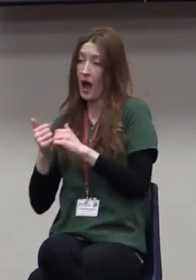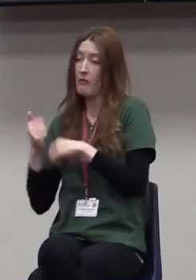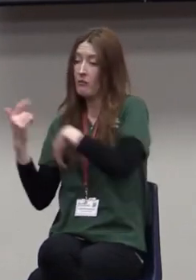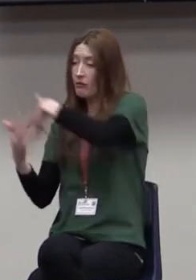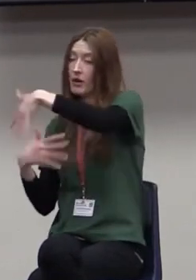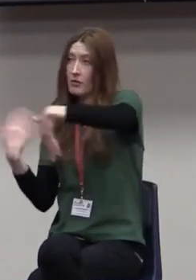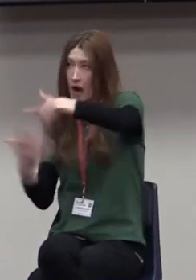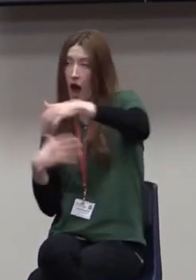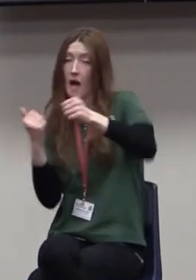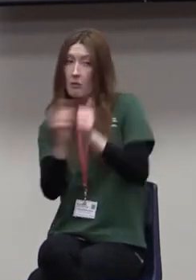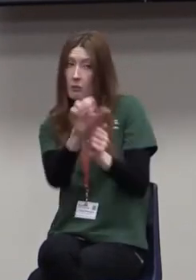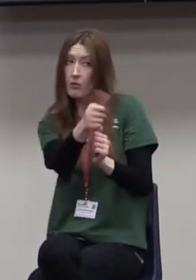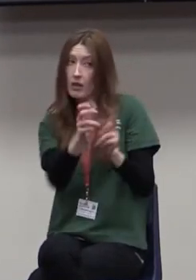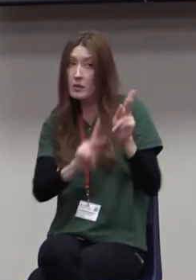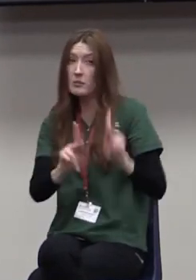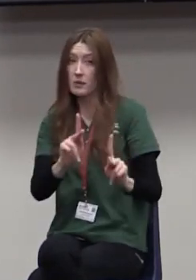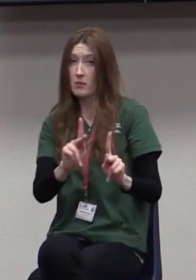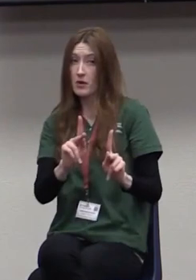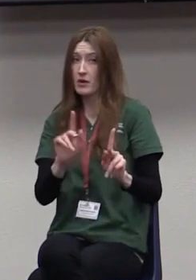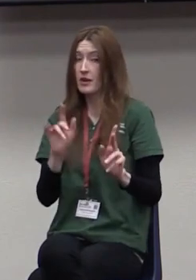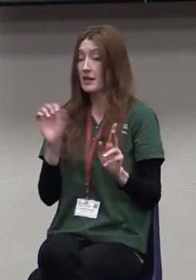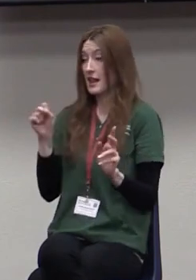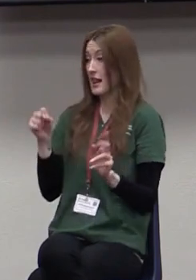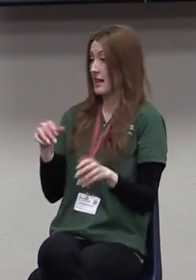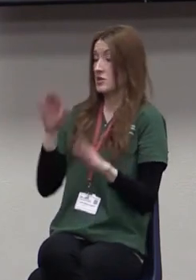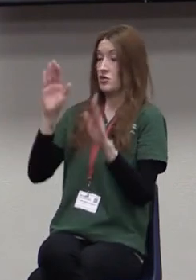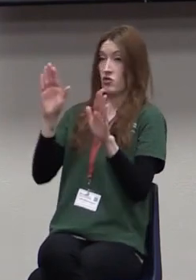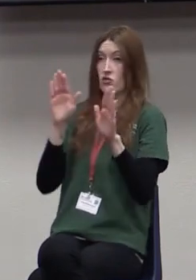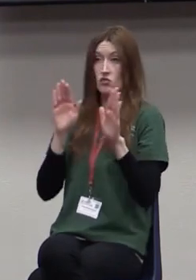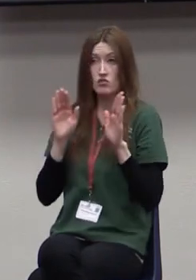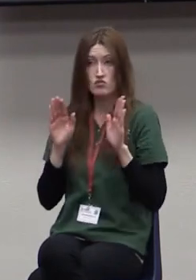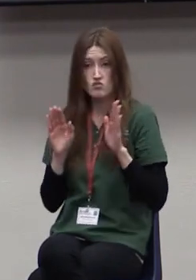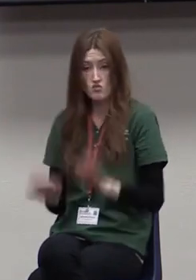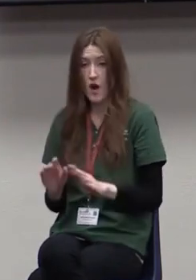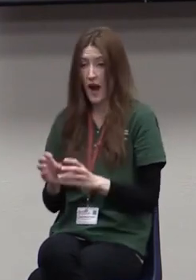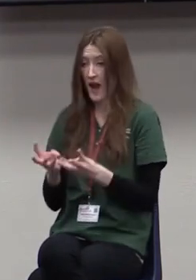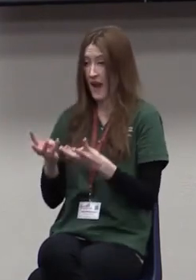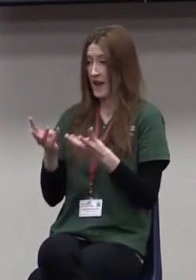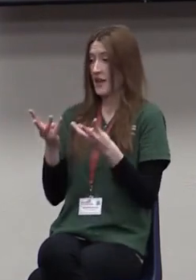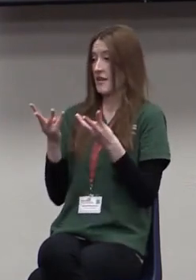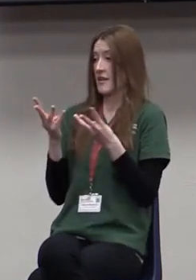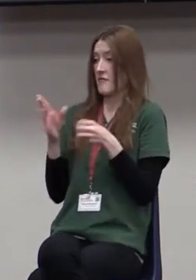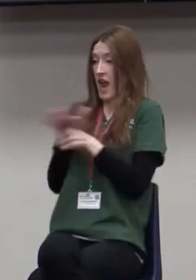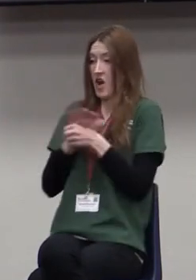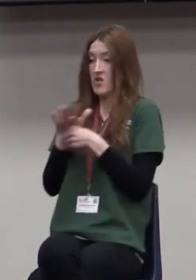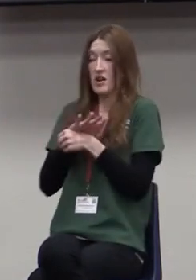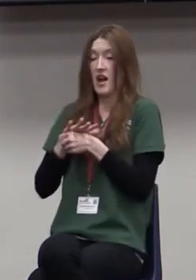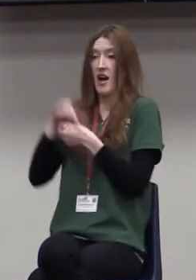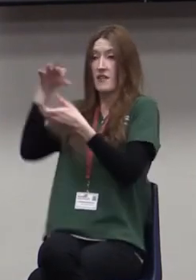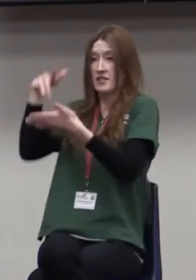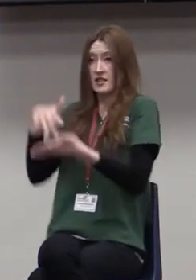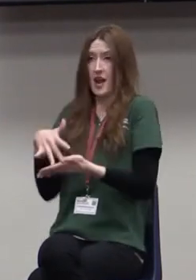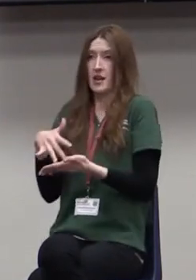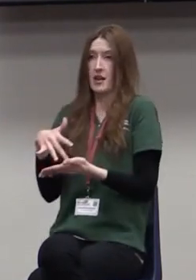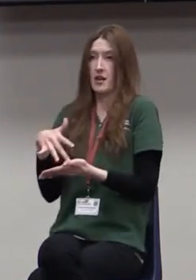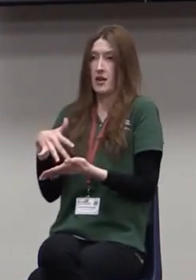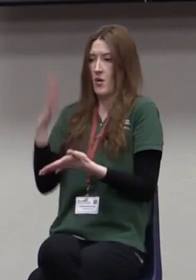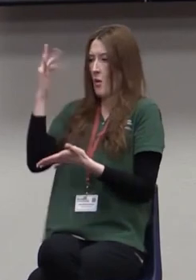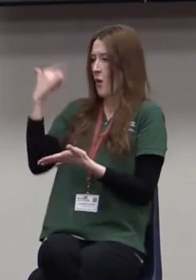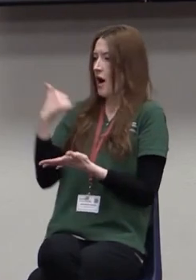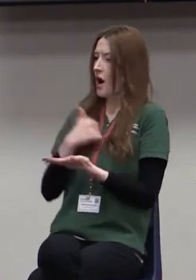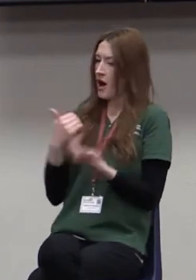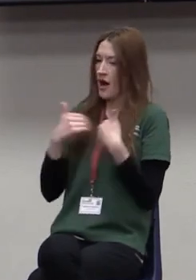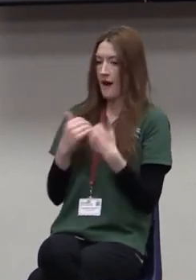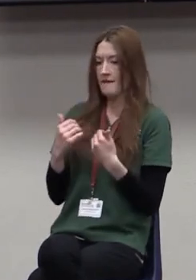a great study. And it is an incredible field that leaders need to know. They need to know not only why they have certain emotions